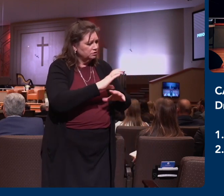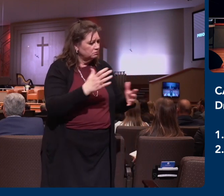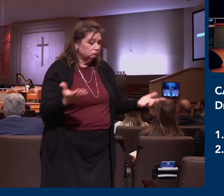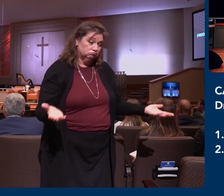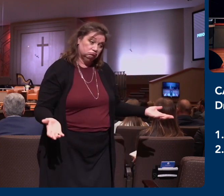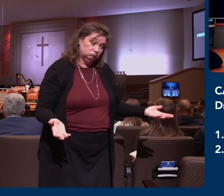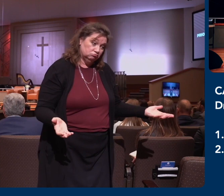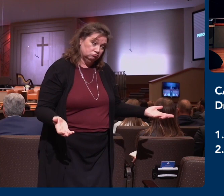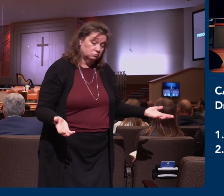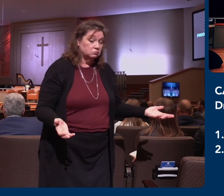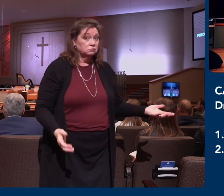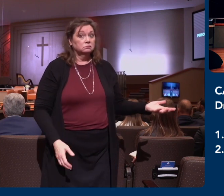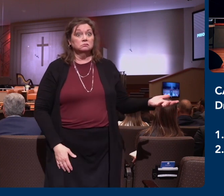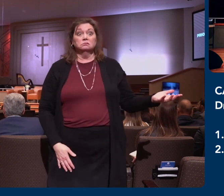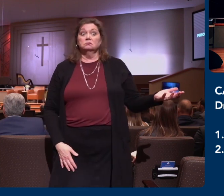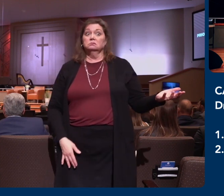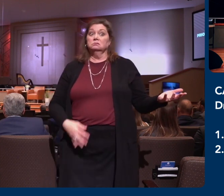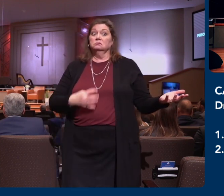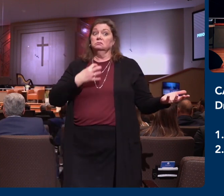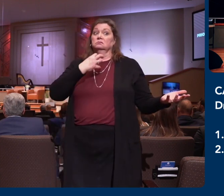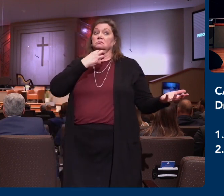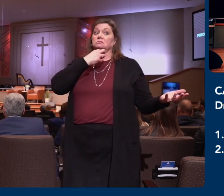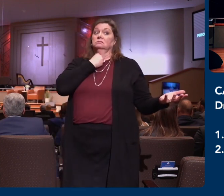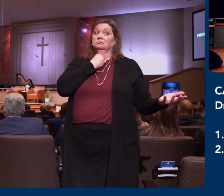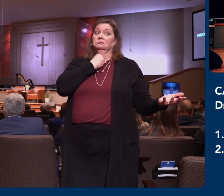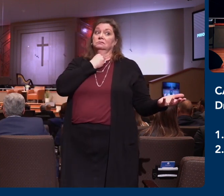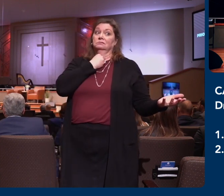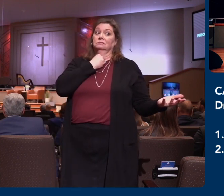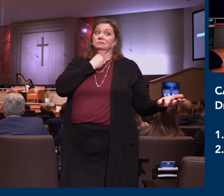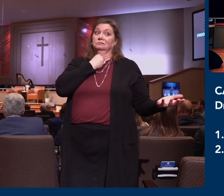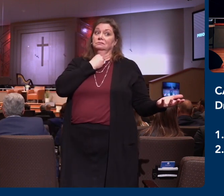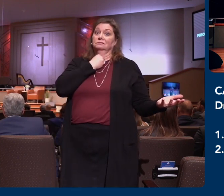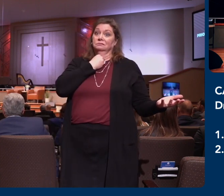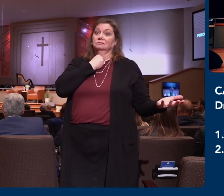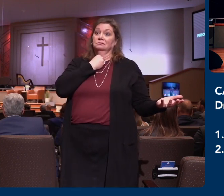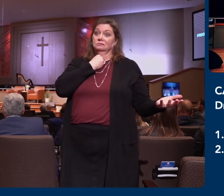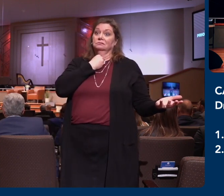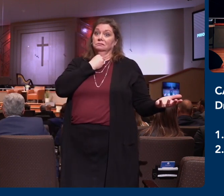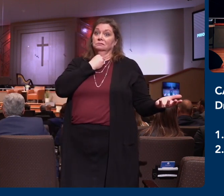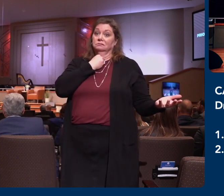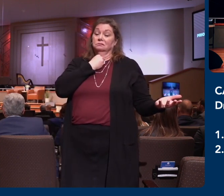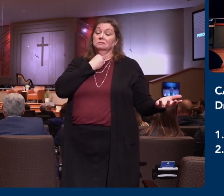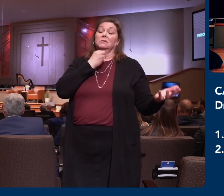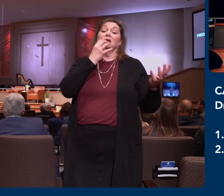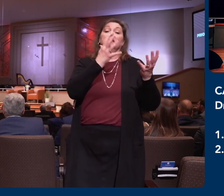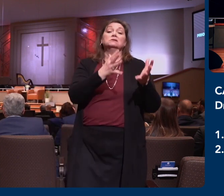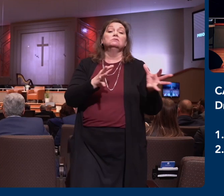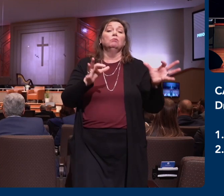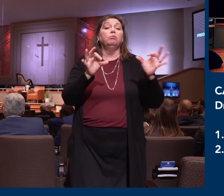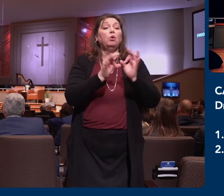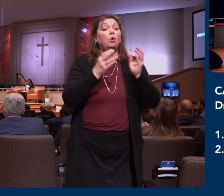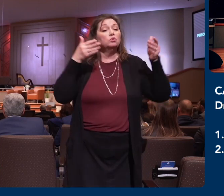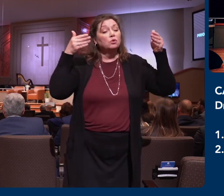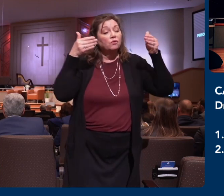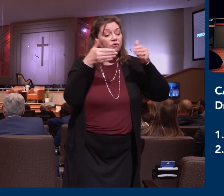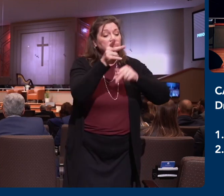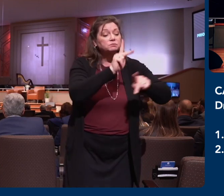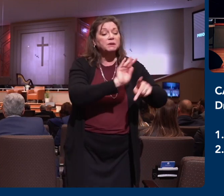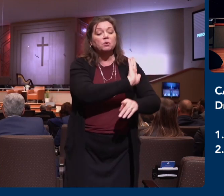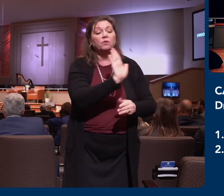You get what you focus on. You get what you make a priority in your life. We hear all the time that many churches don't focus